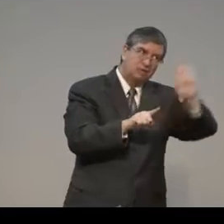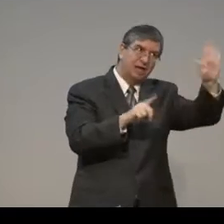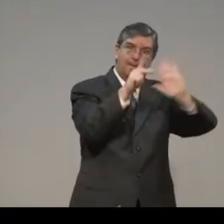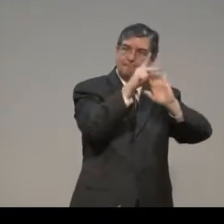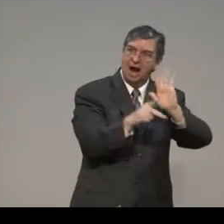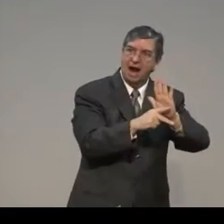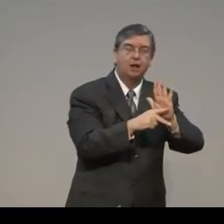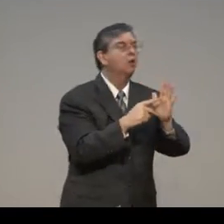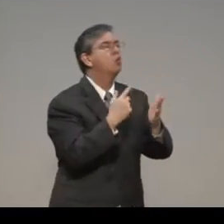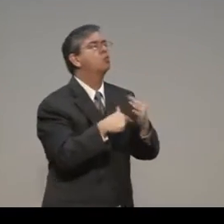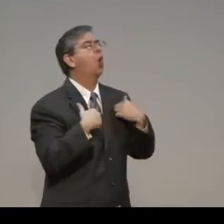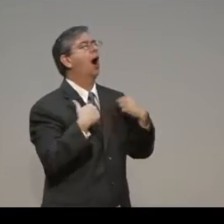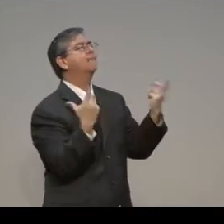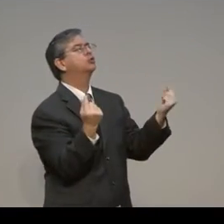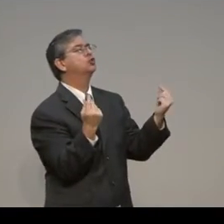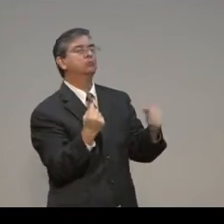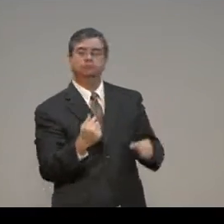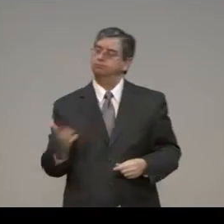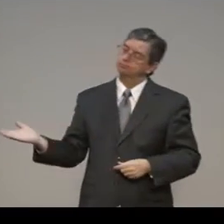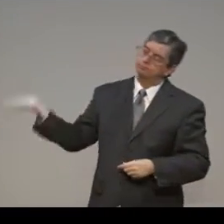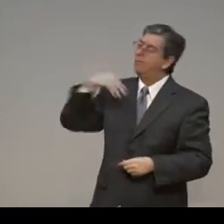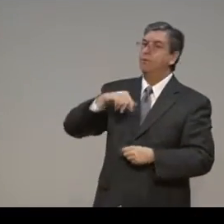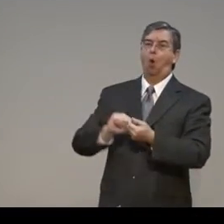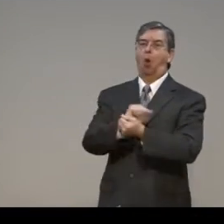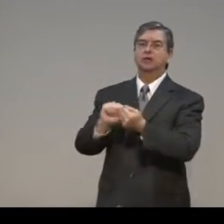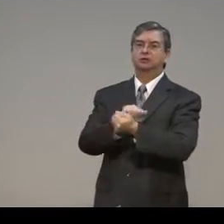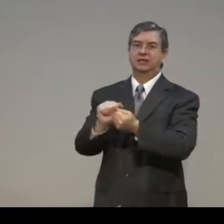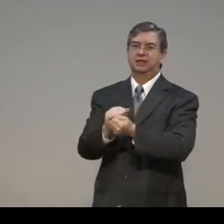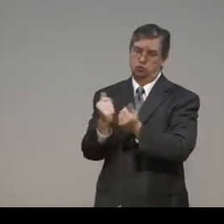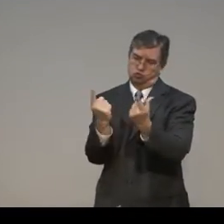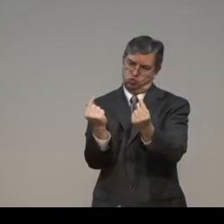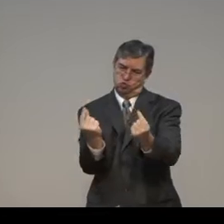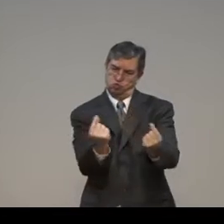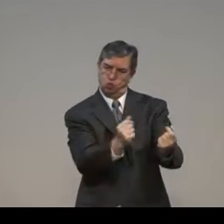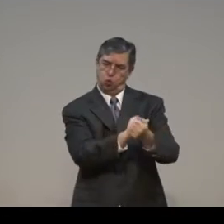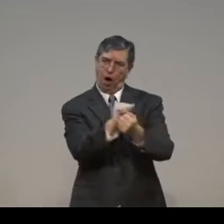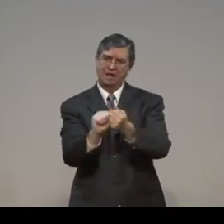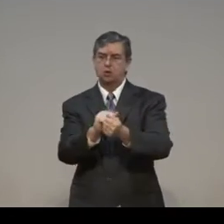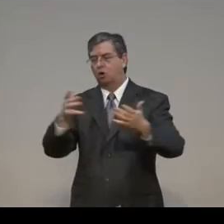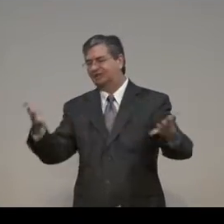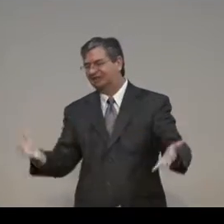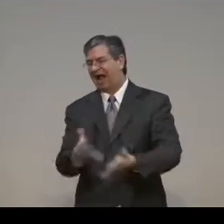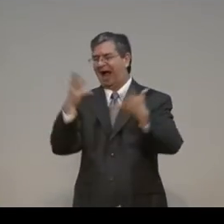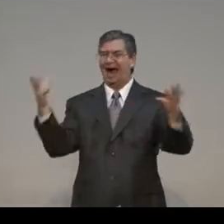Well, before you sign, you're going to make sure that there's an understanding of what needs done